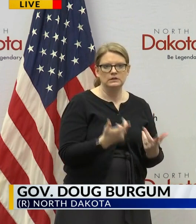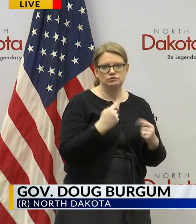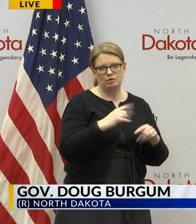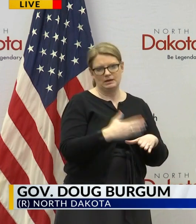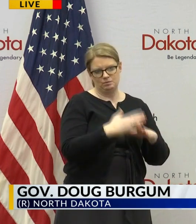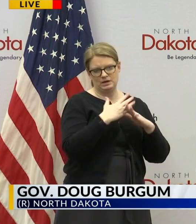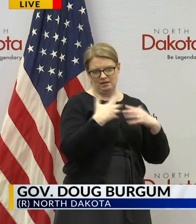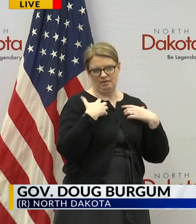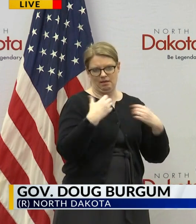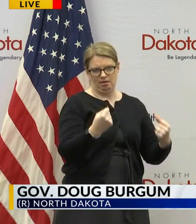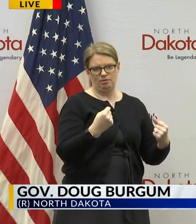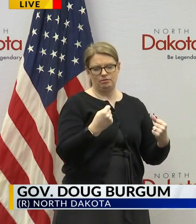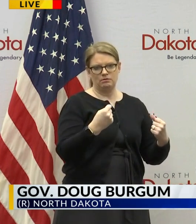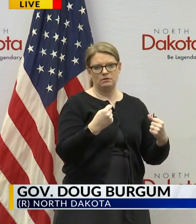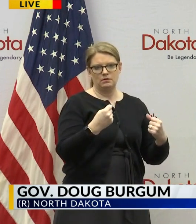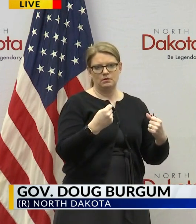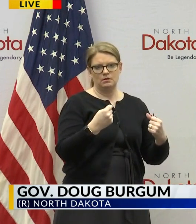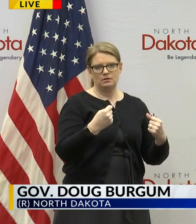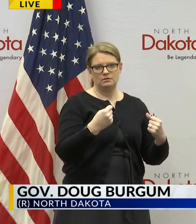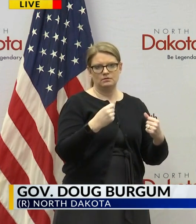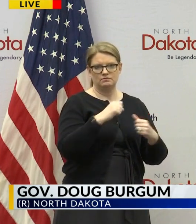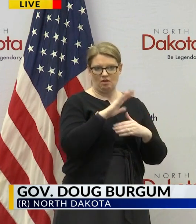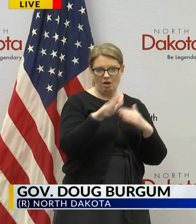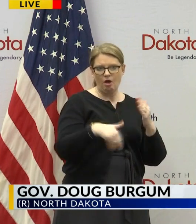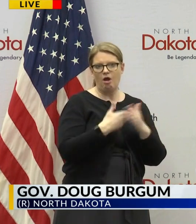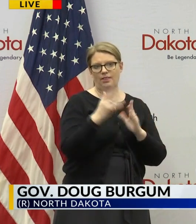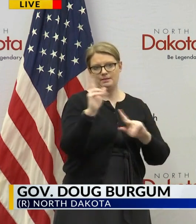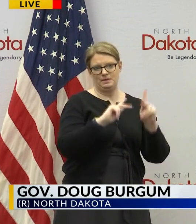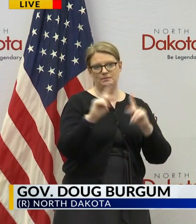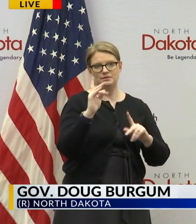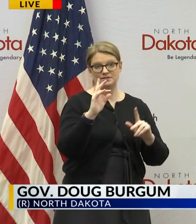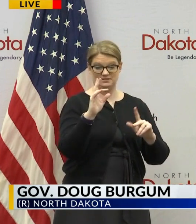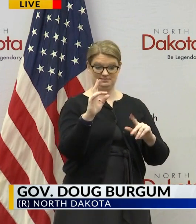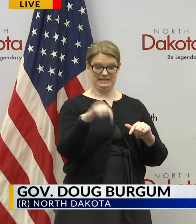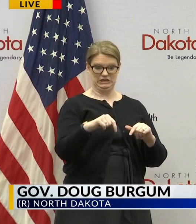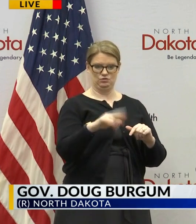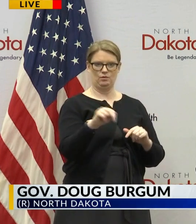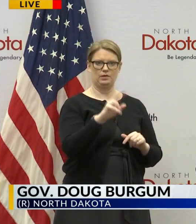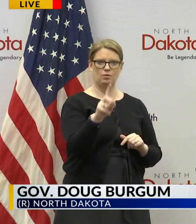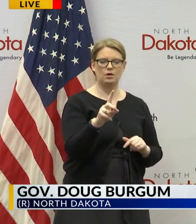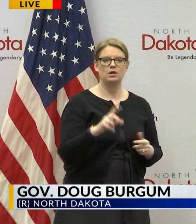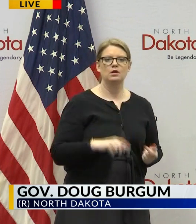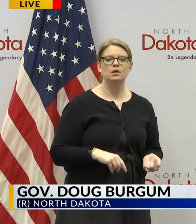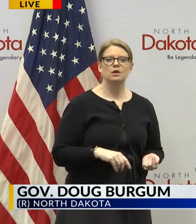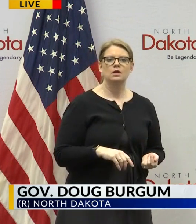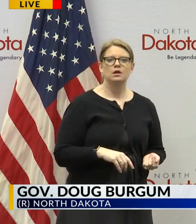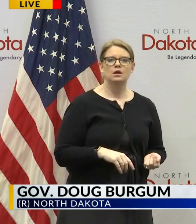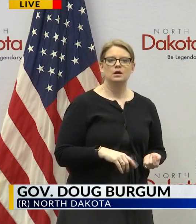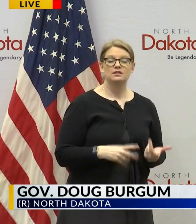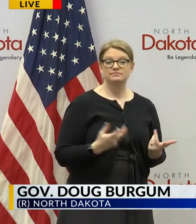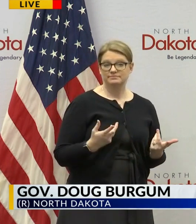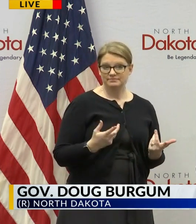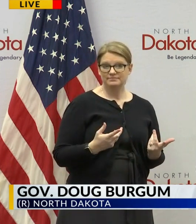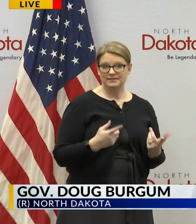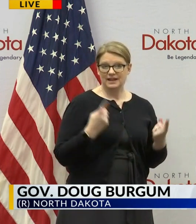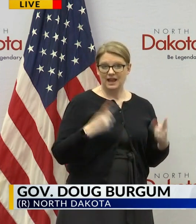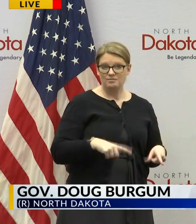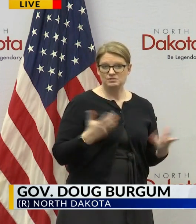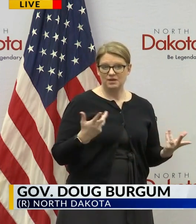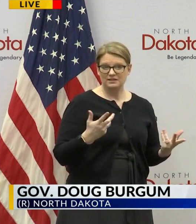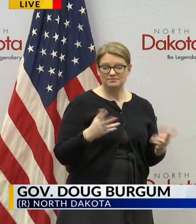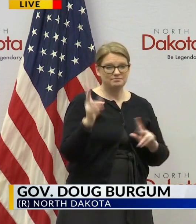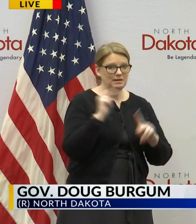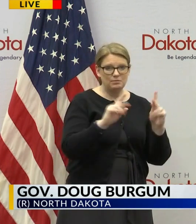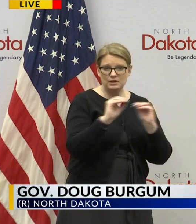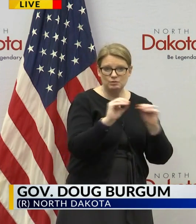protect the health of of our citizens in the state of North Dakota but with that is going to come unemployment and then it's